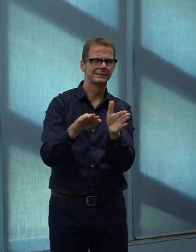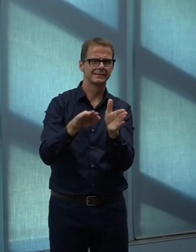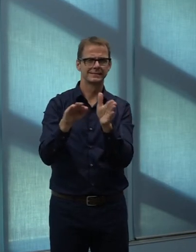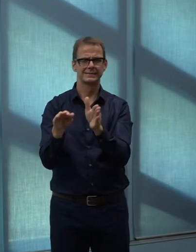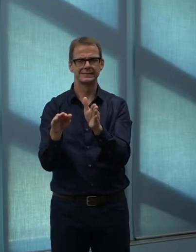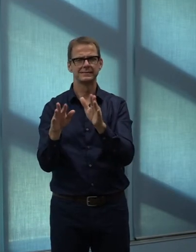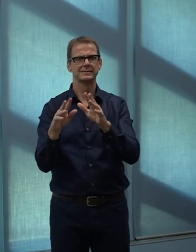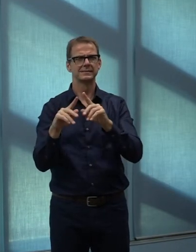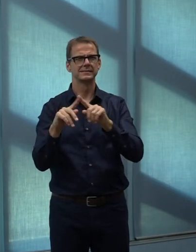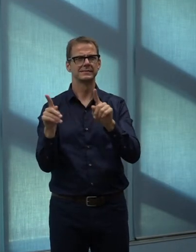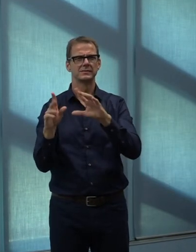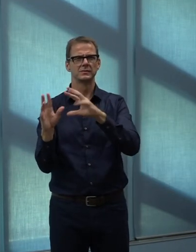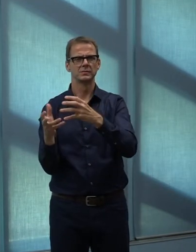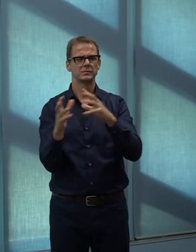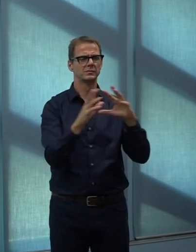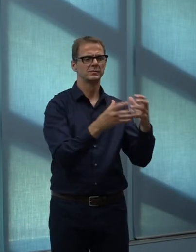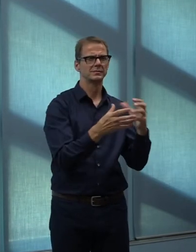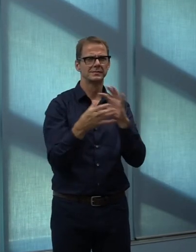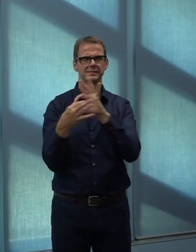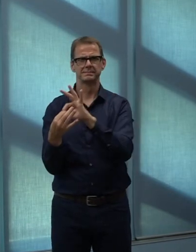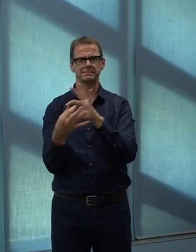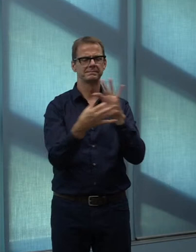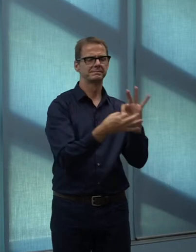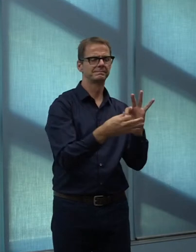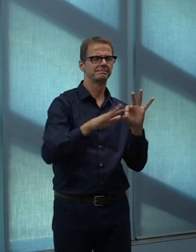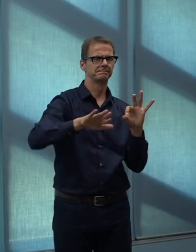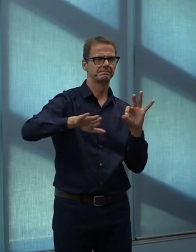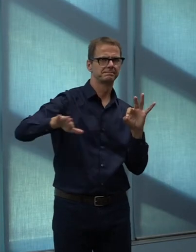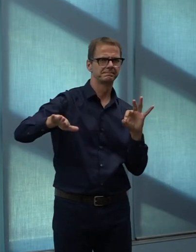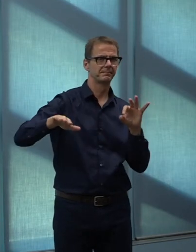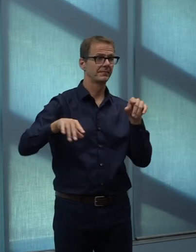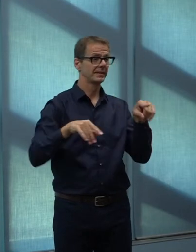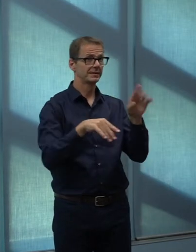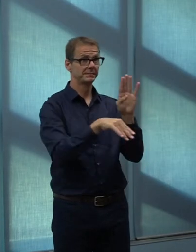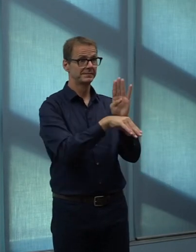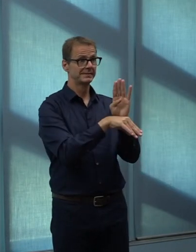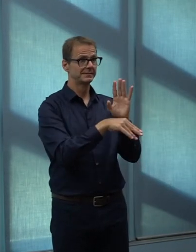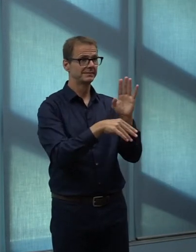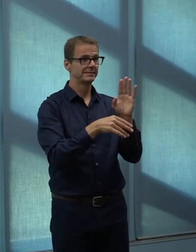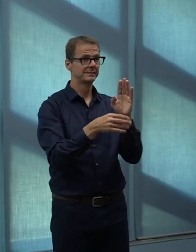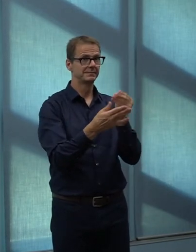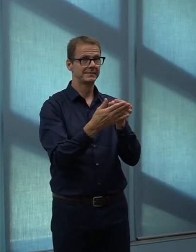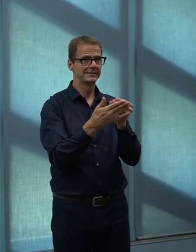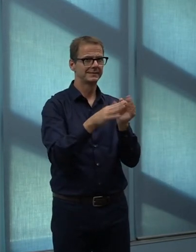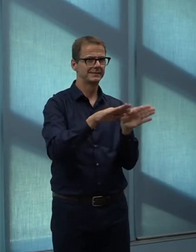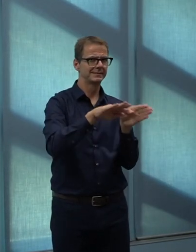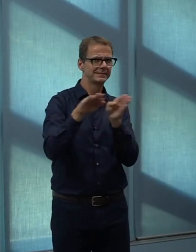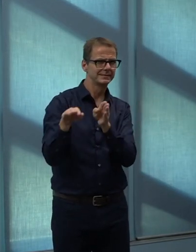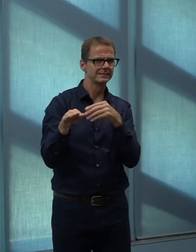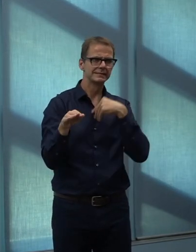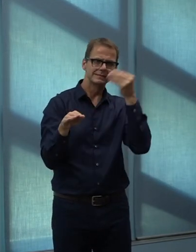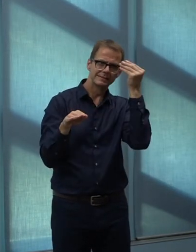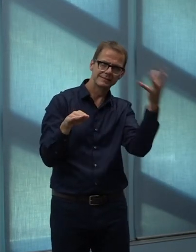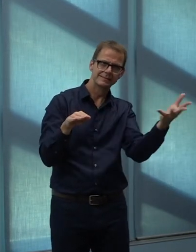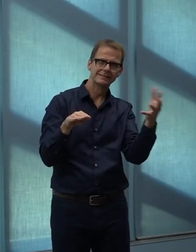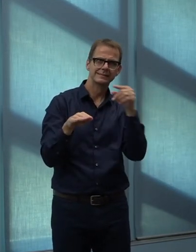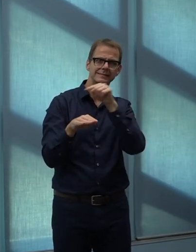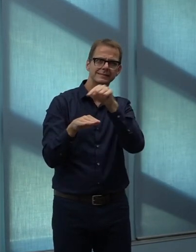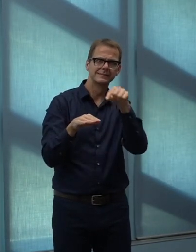union money out of the campaigns. And so those are positive steps that I do acknowledge.